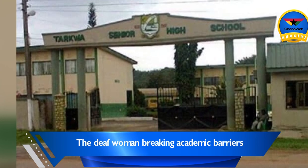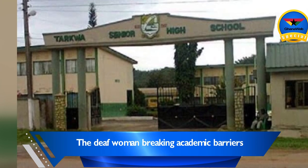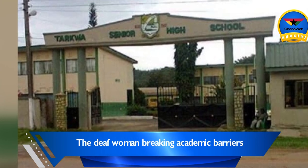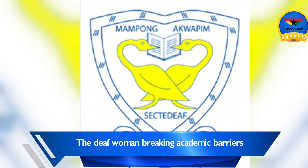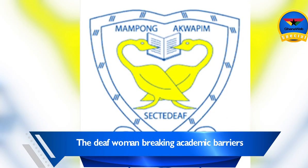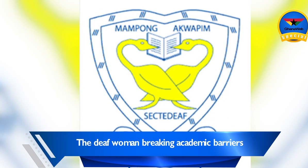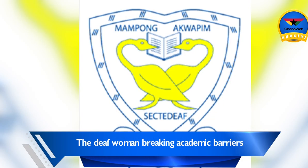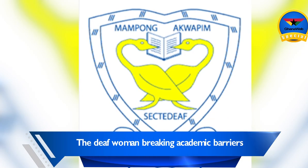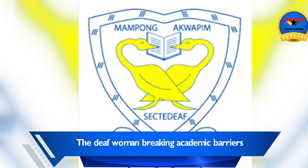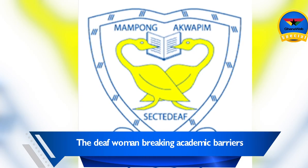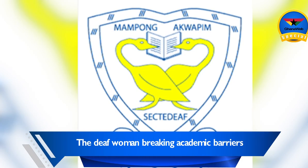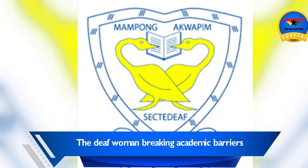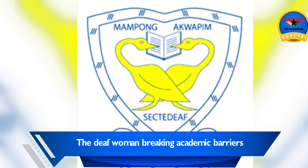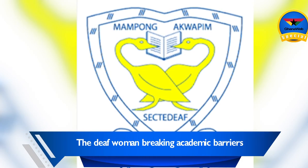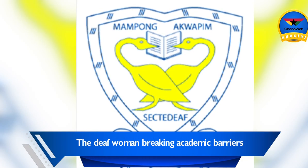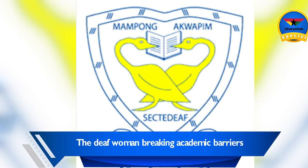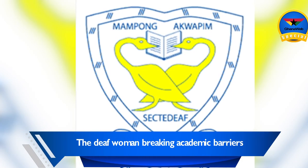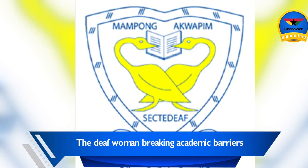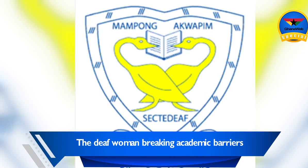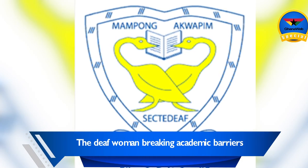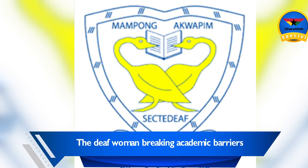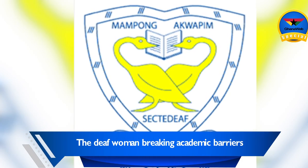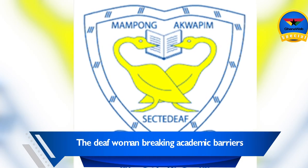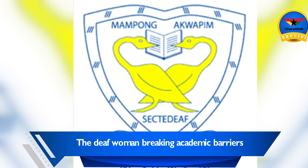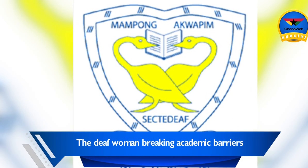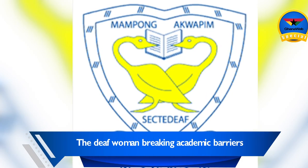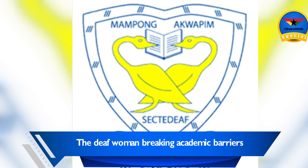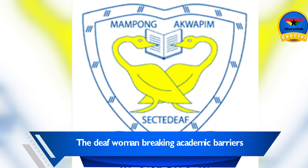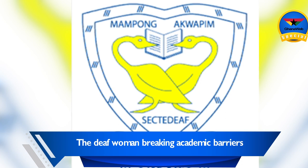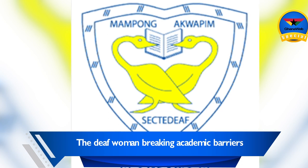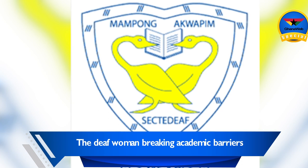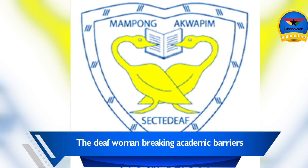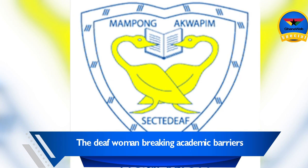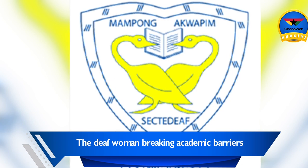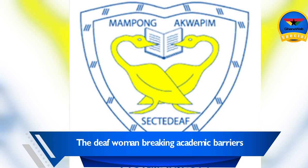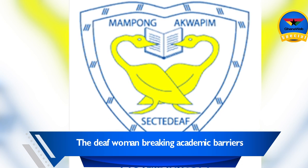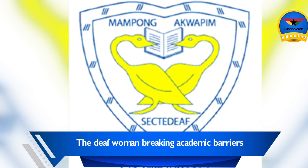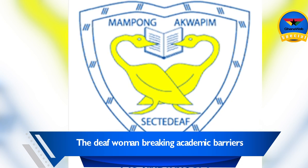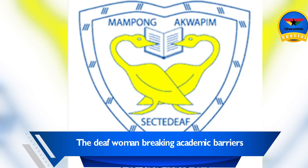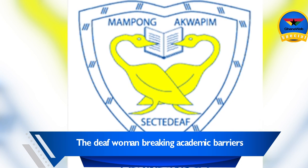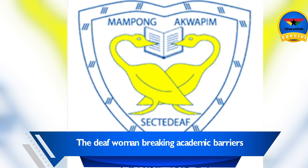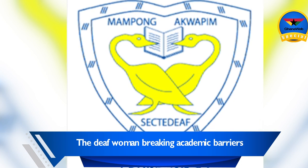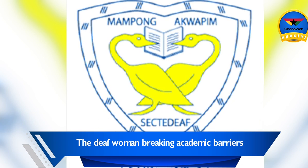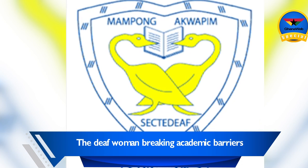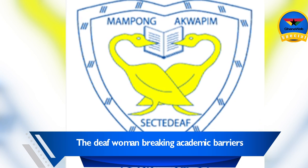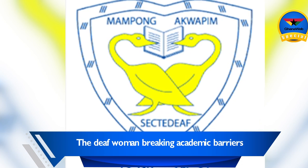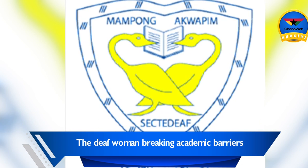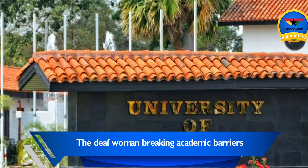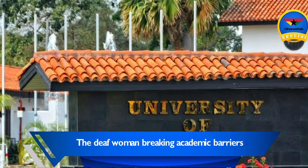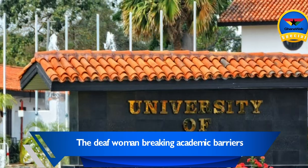Ikuape Mampon Secondary Technical School for the Deaf, where she learned the sign language before entering the University